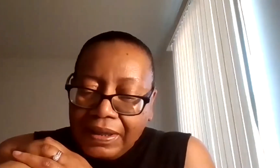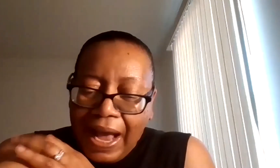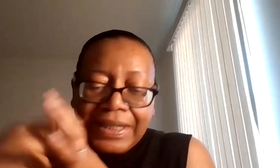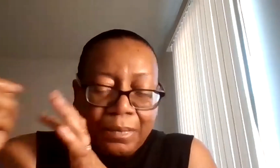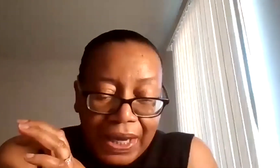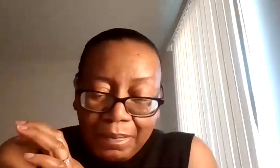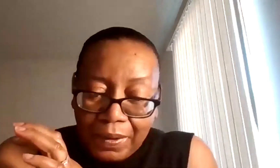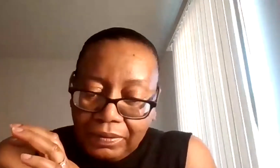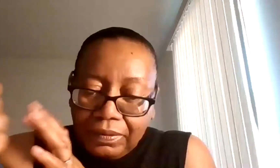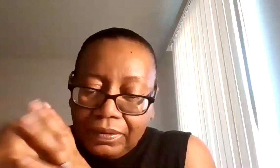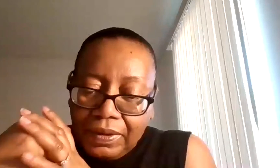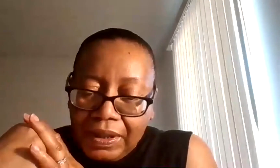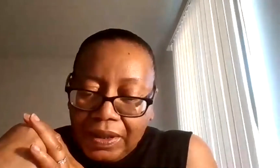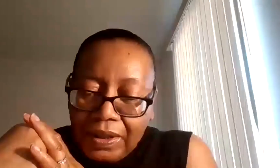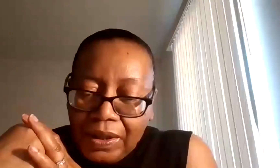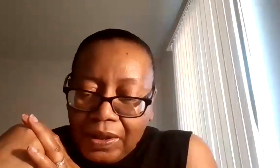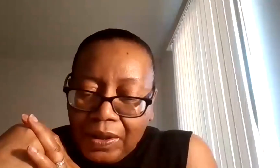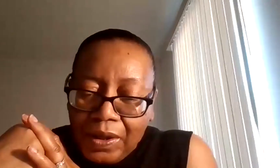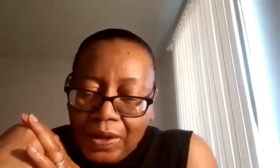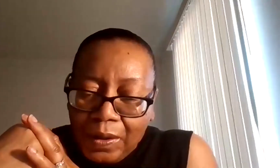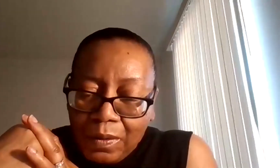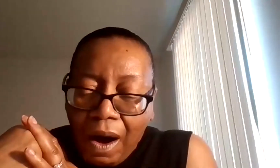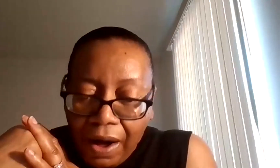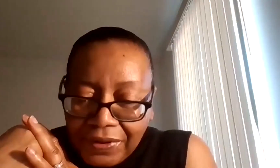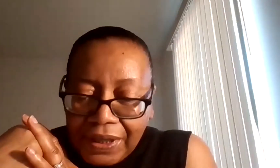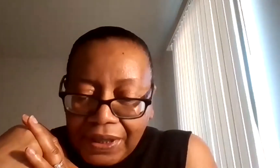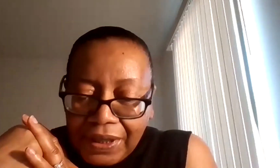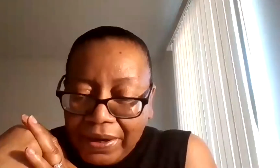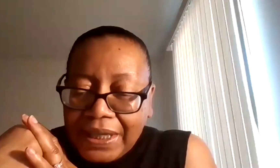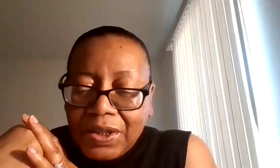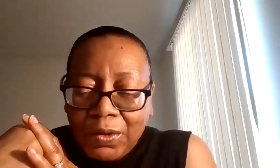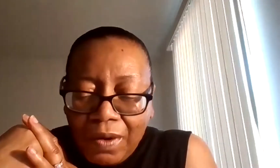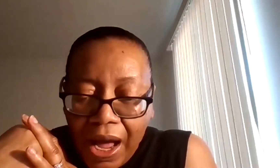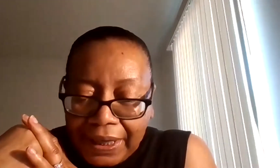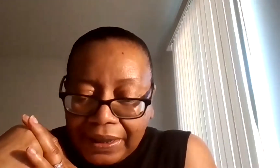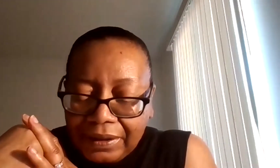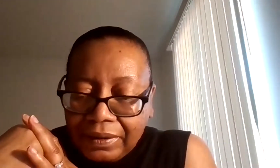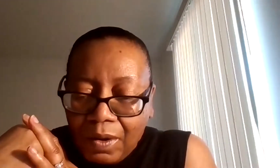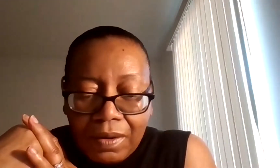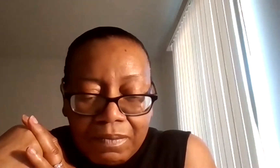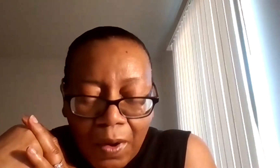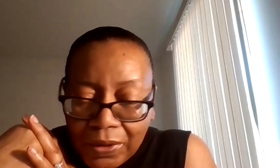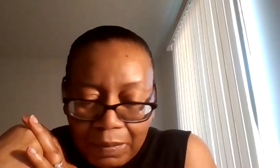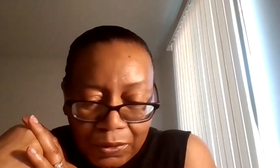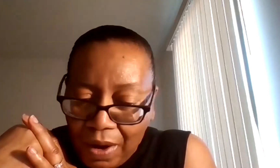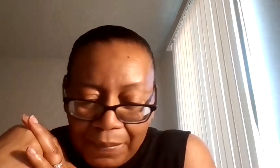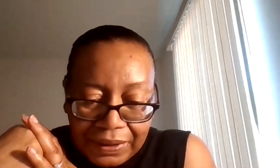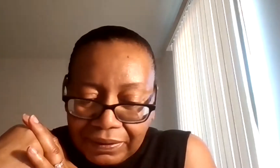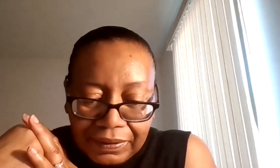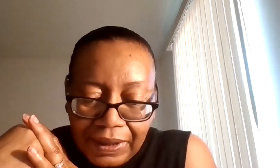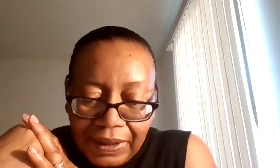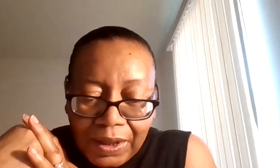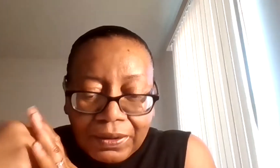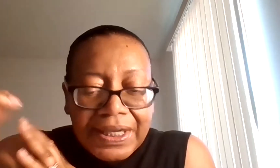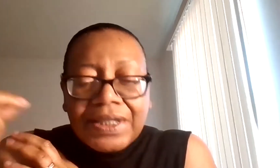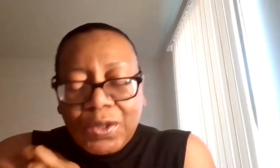As a people who often experience chronic or multiple trauma,